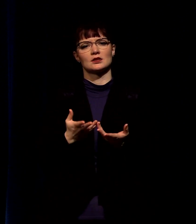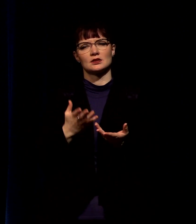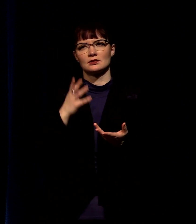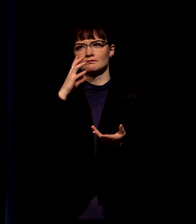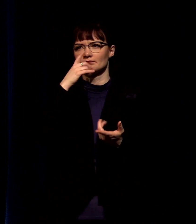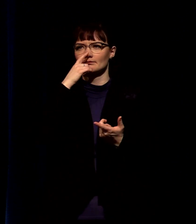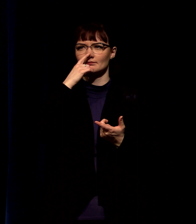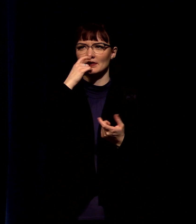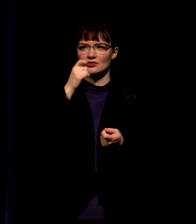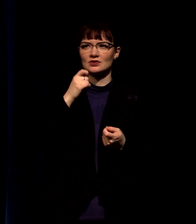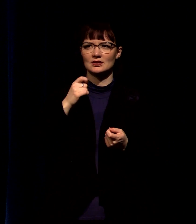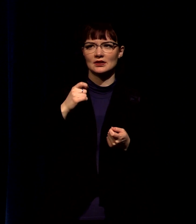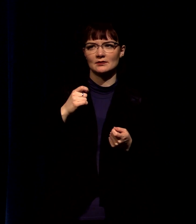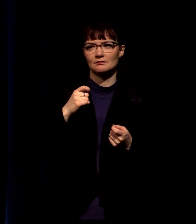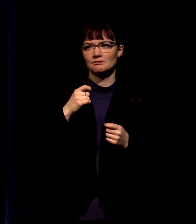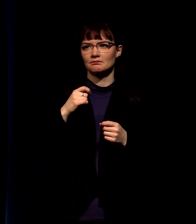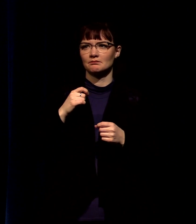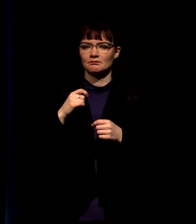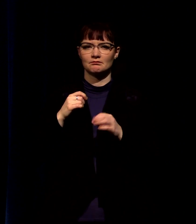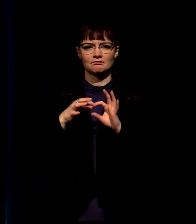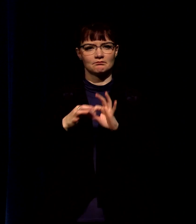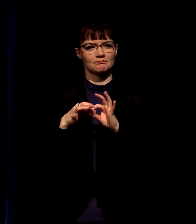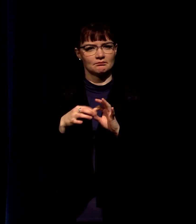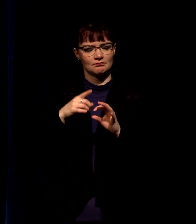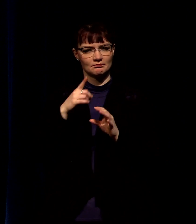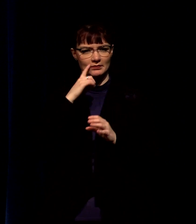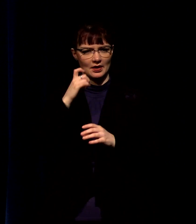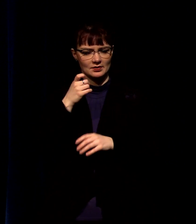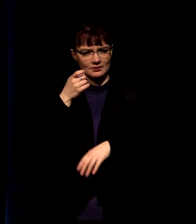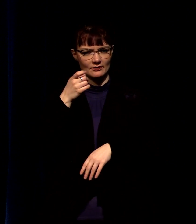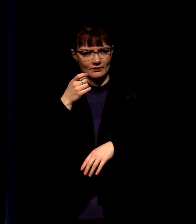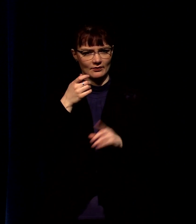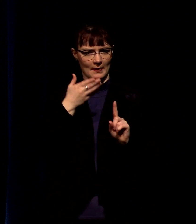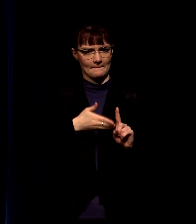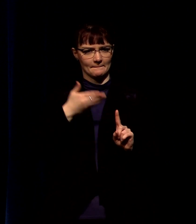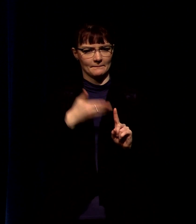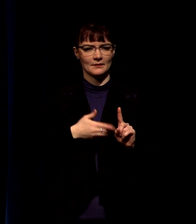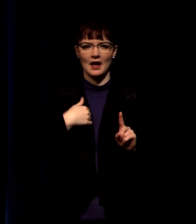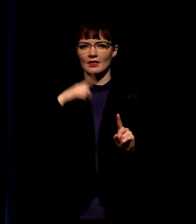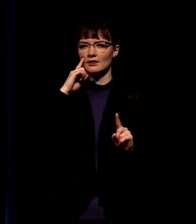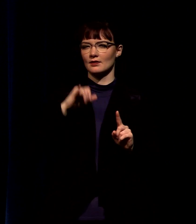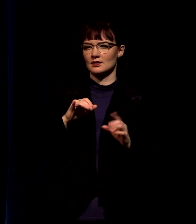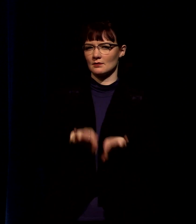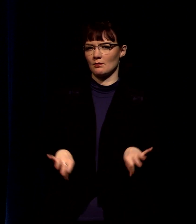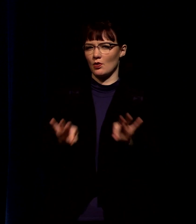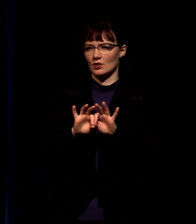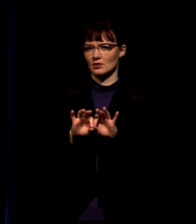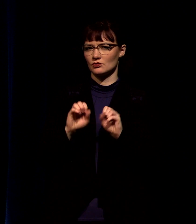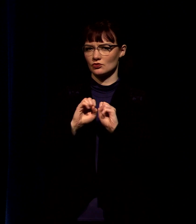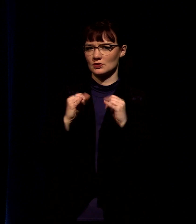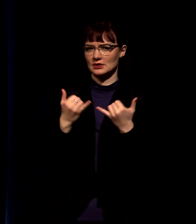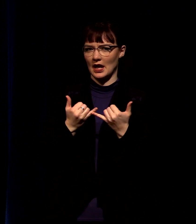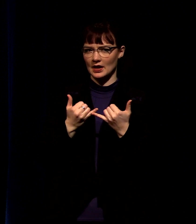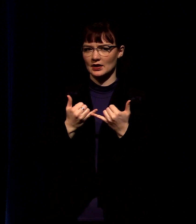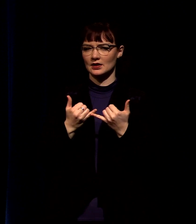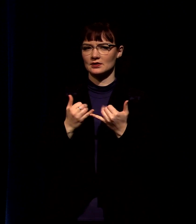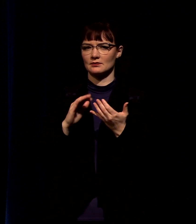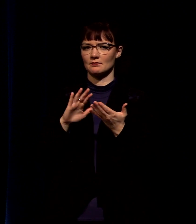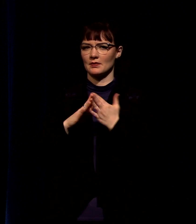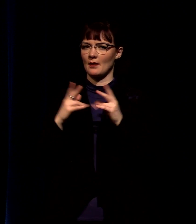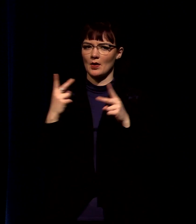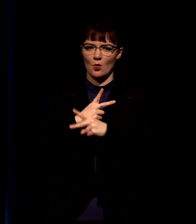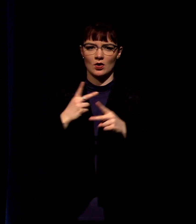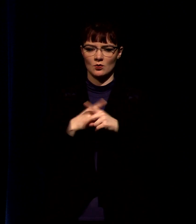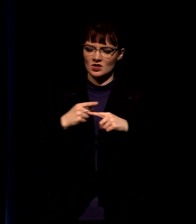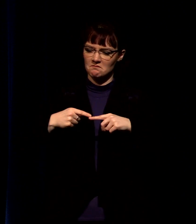at least it should and i believe this is important i believe this is important because i believe that our society is moving towards greater polarization